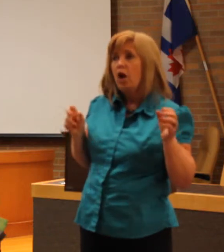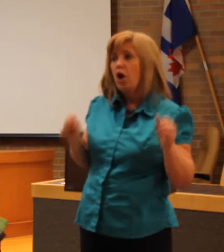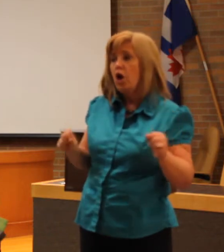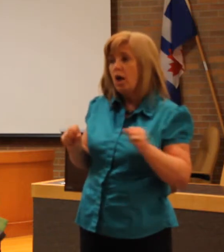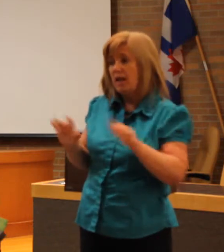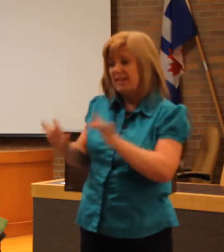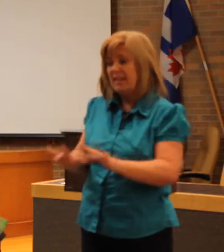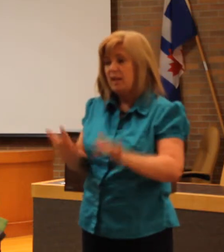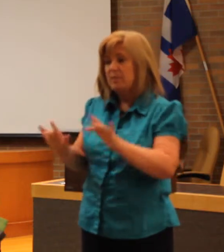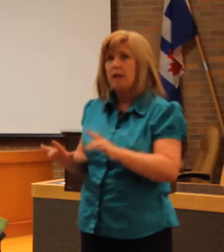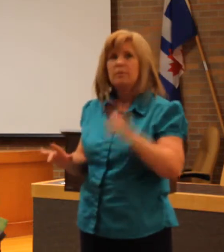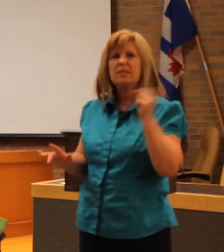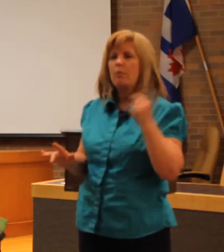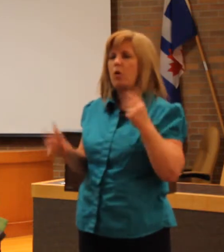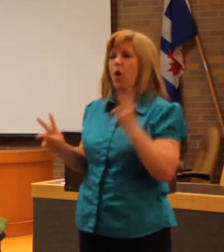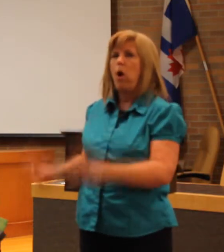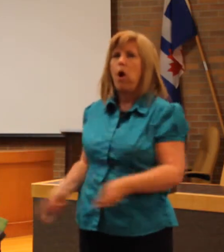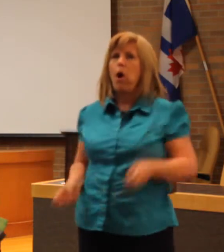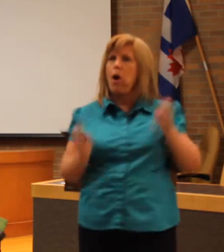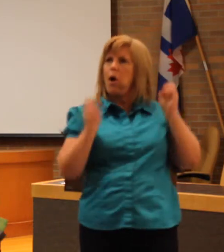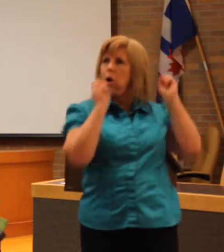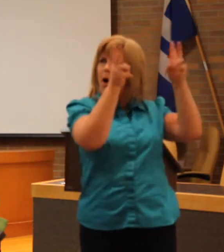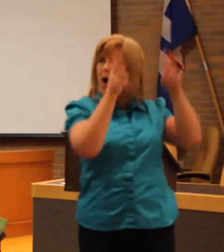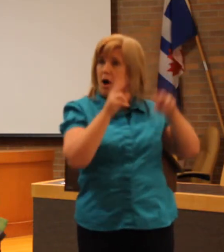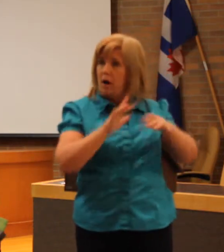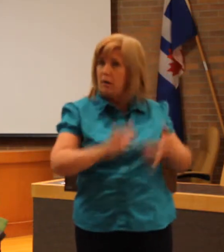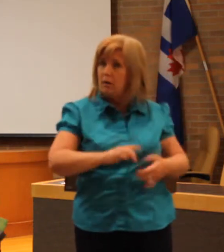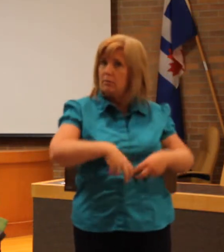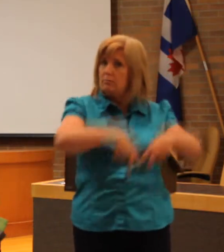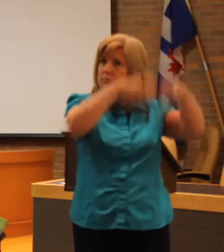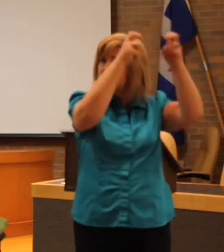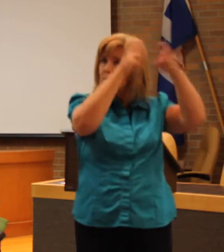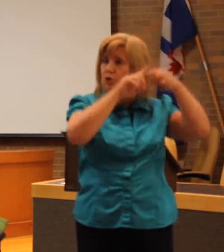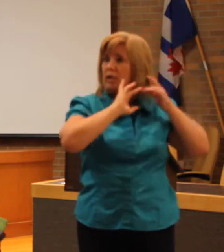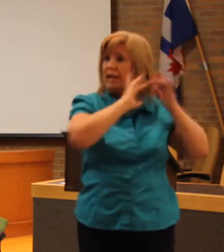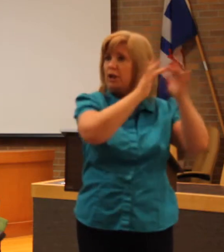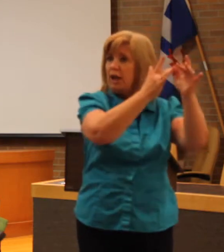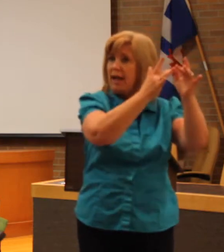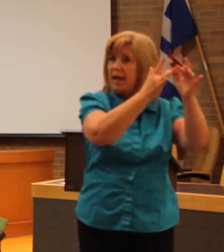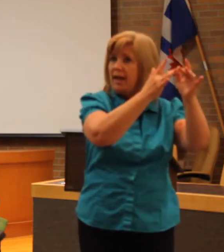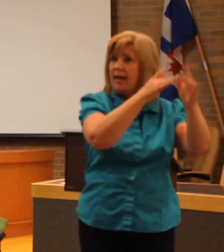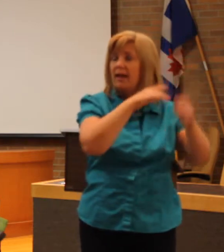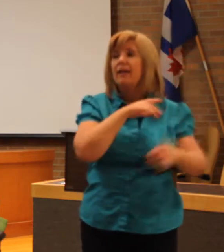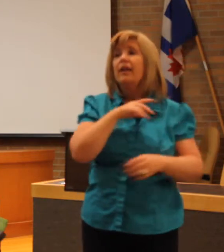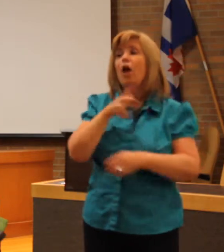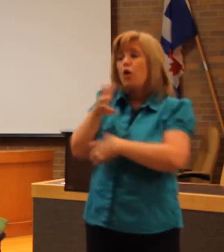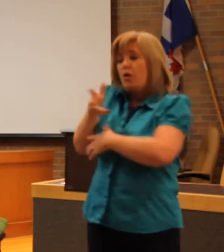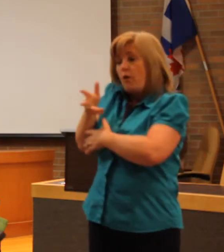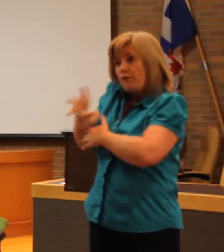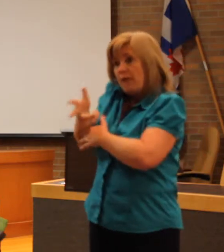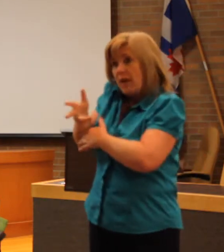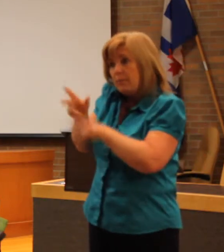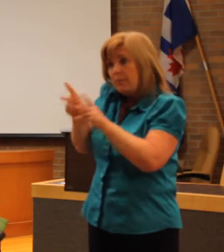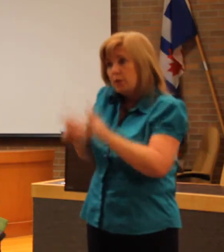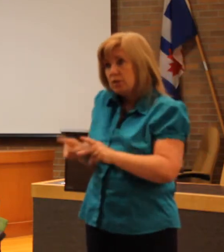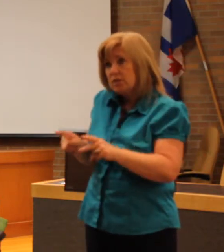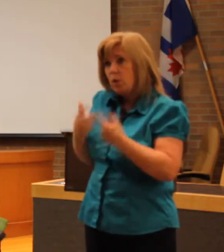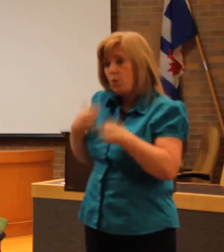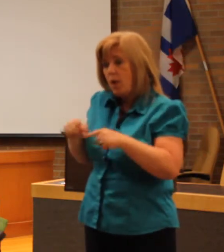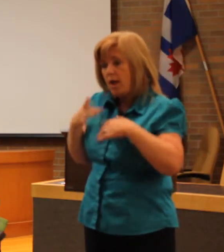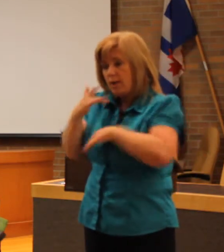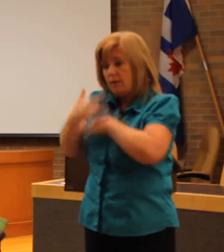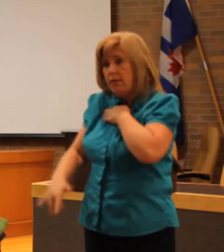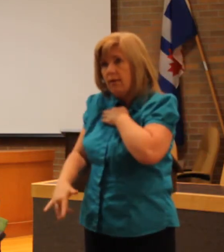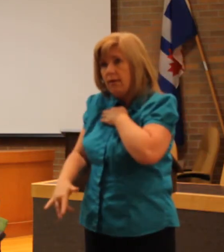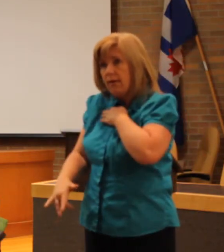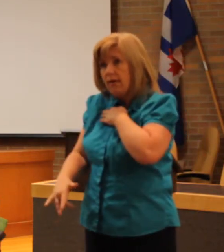And filming somebody when they're undressed without their permission is a form of sexual violence. So that's a good